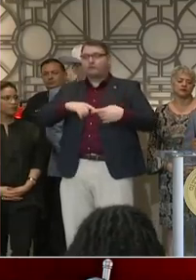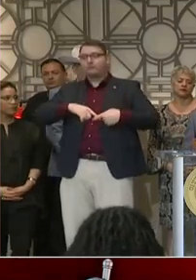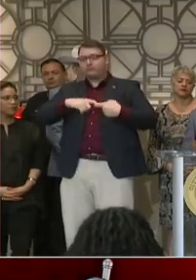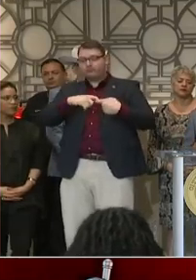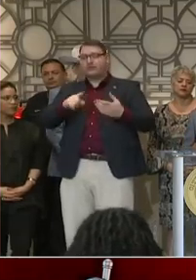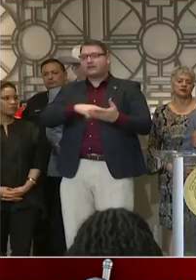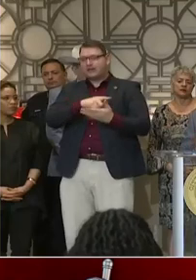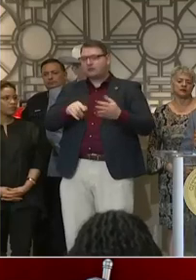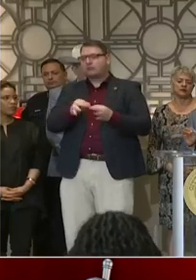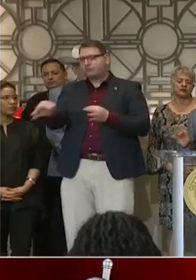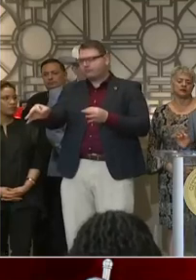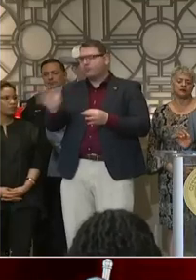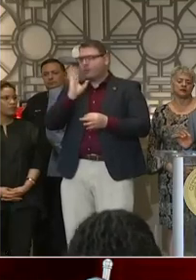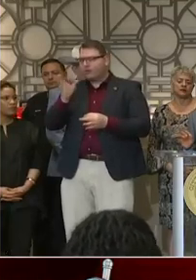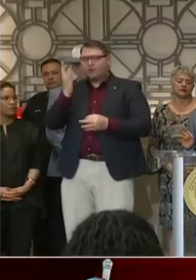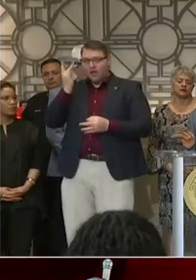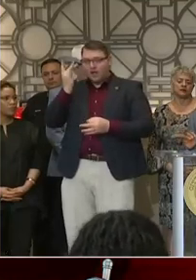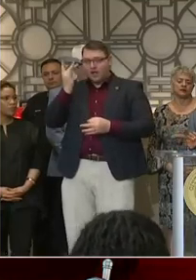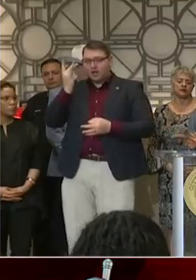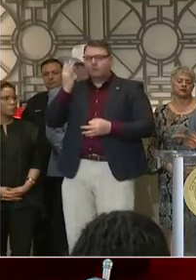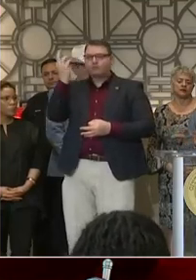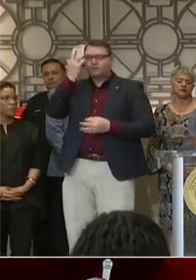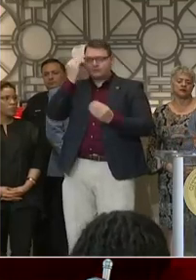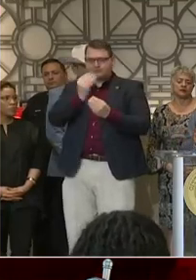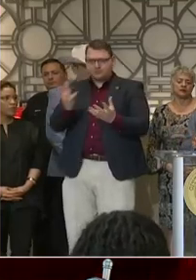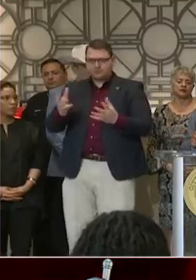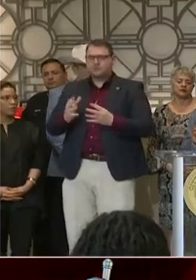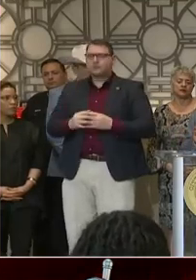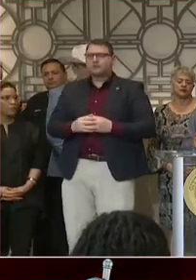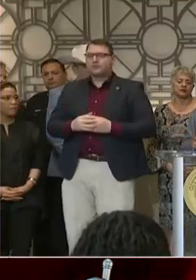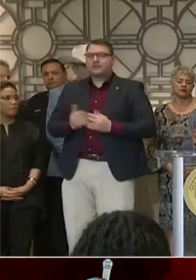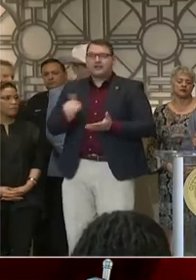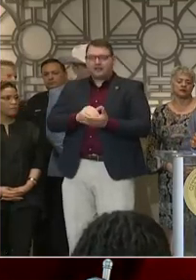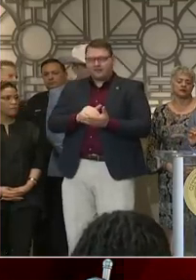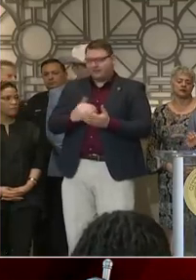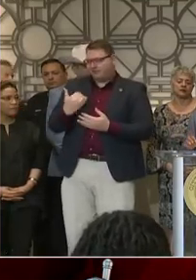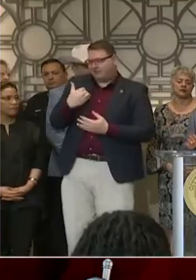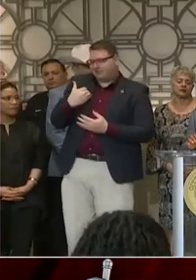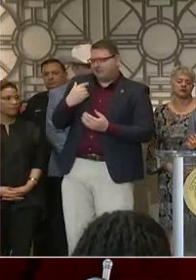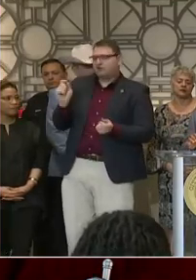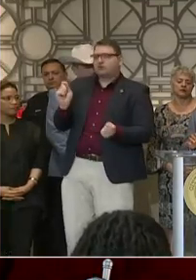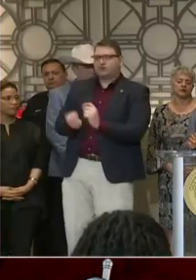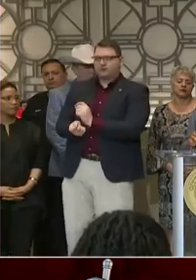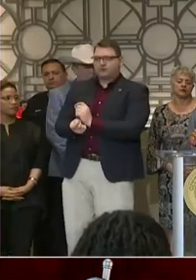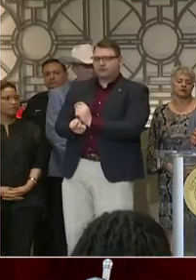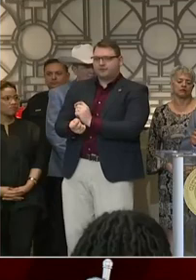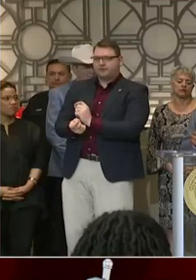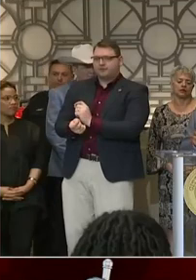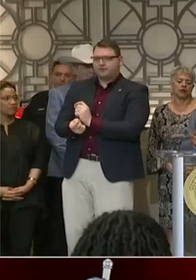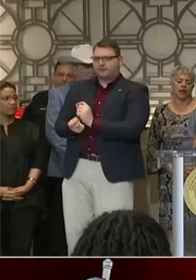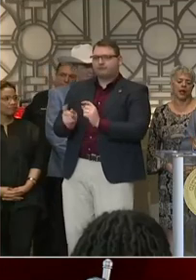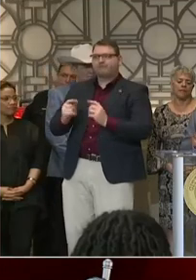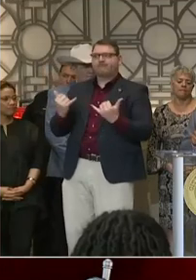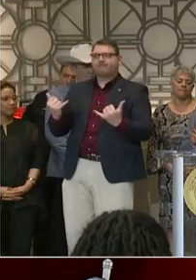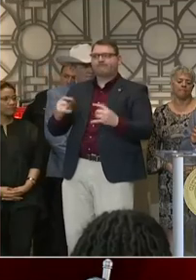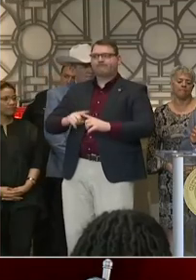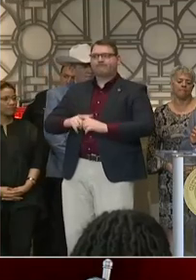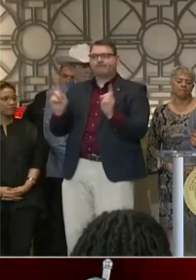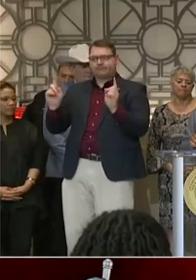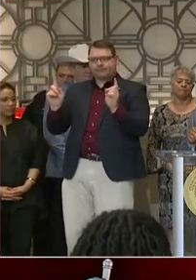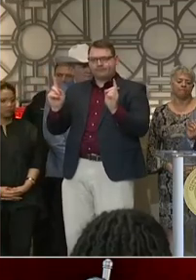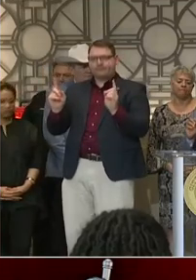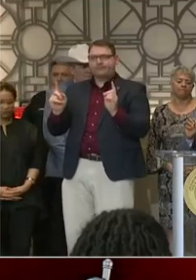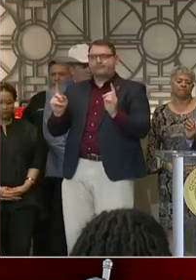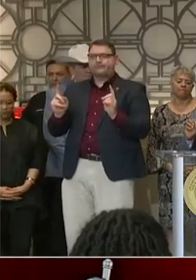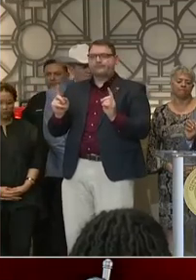Again, change in circumstances. And I've said from the very, very beginning that when we are confronted with